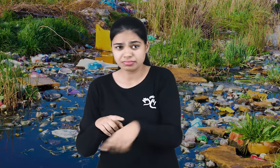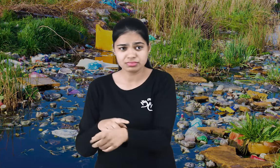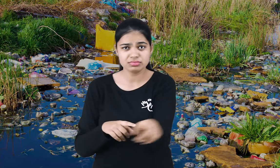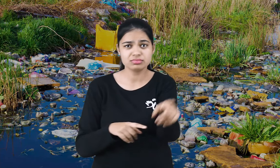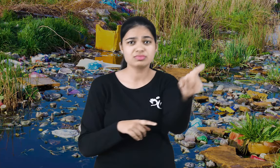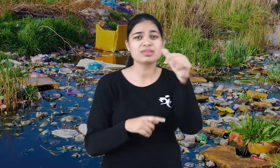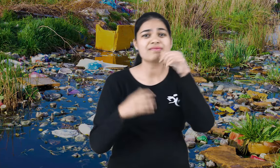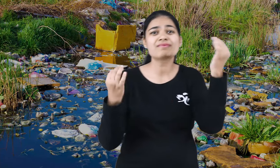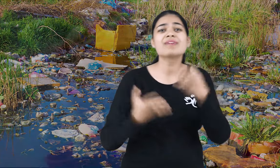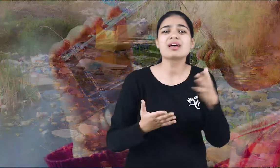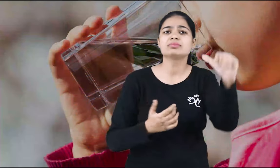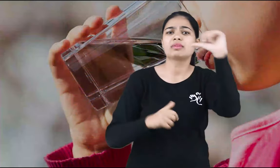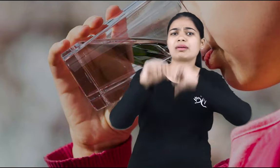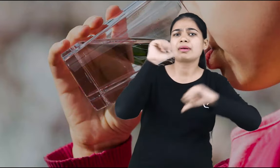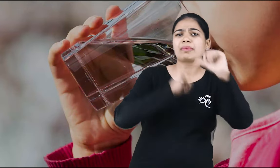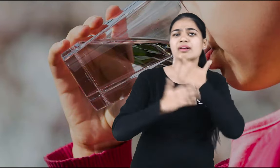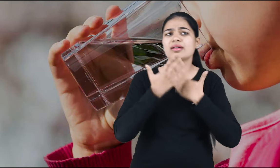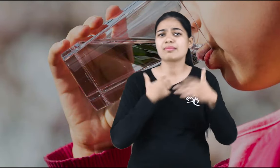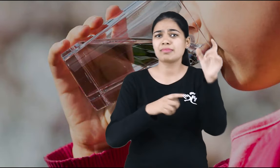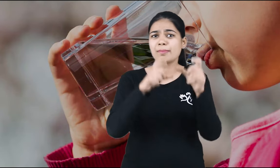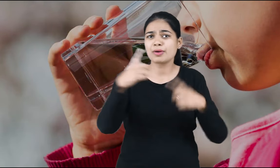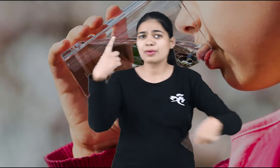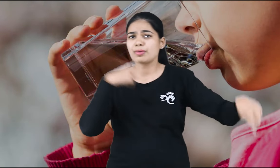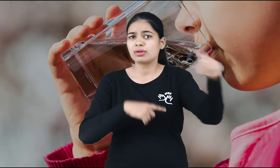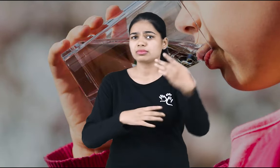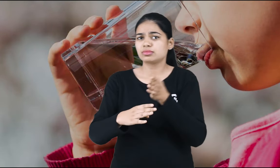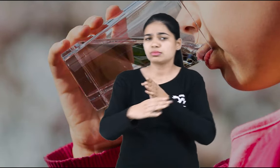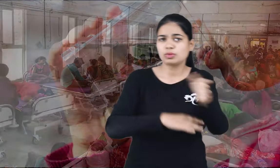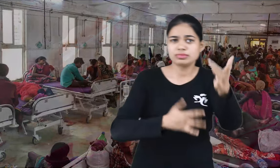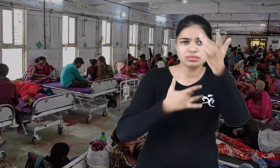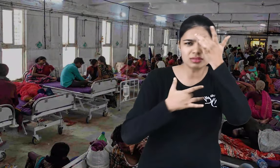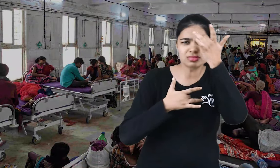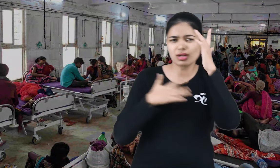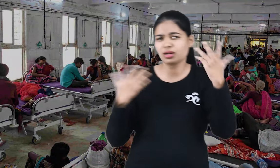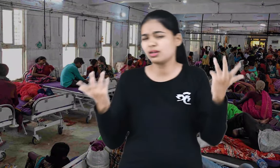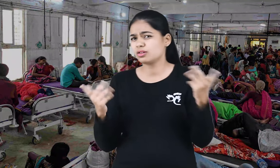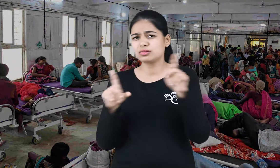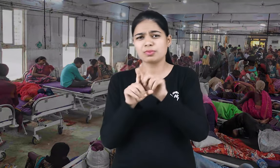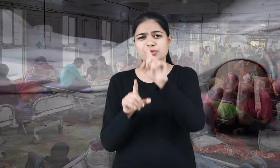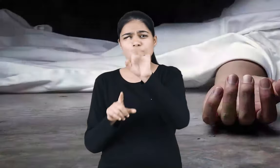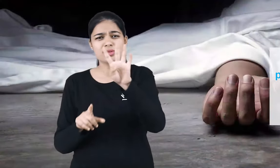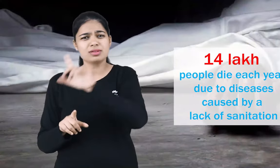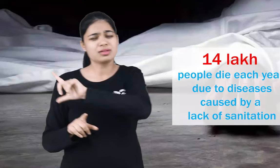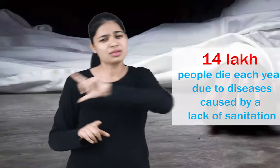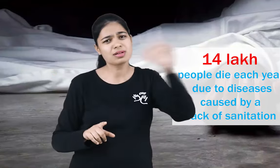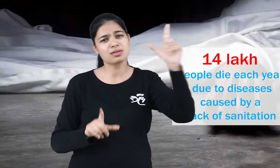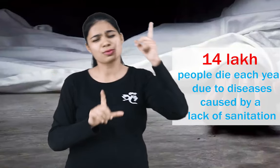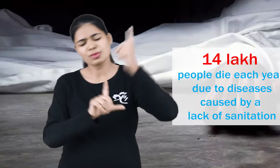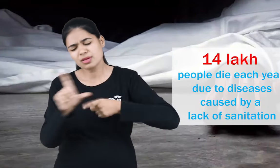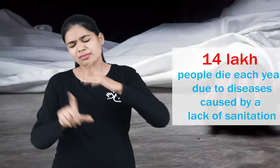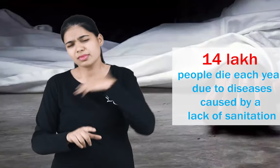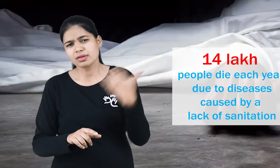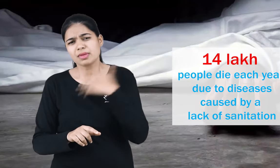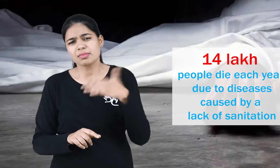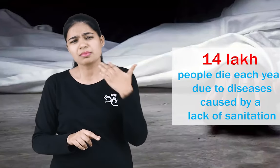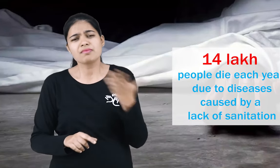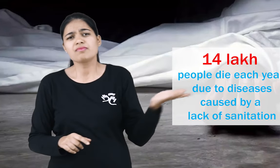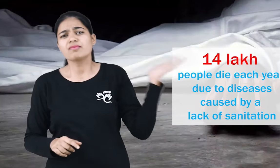to dangerous illnesses throughout history. Over 14 lakh people died each year due to the lack of sanitized water. Around 25% of the